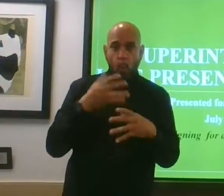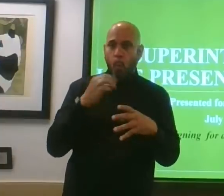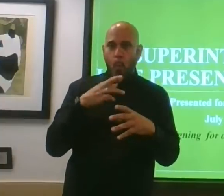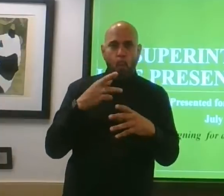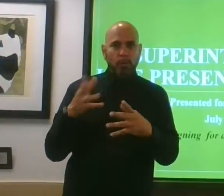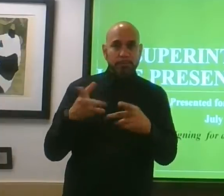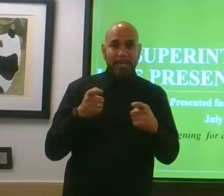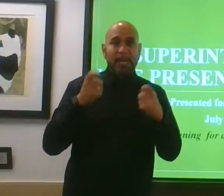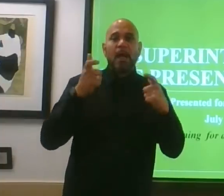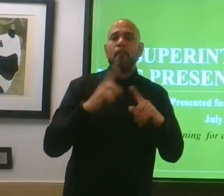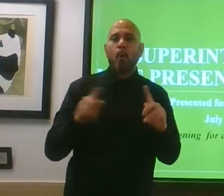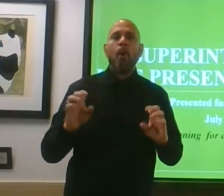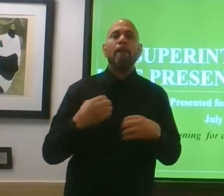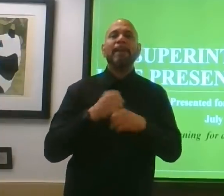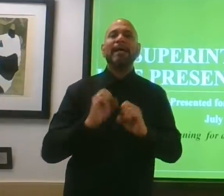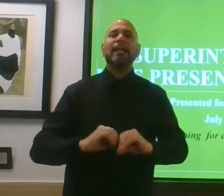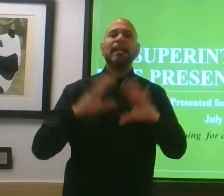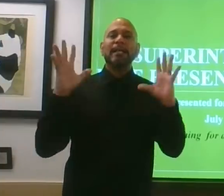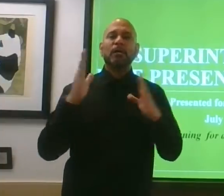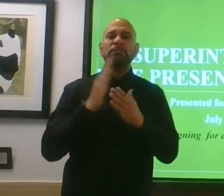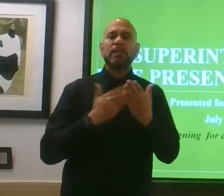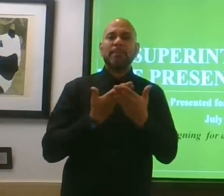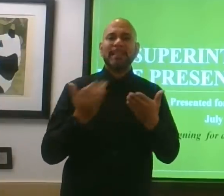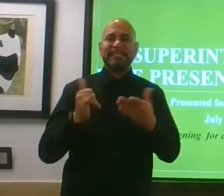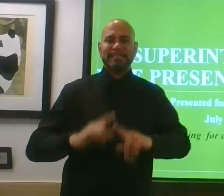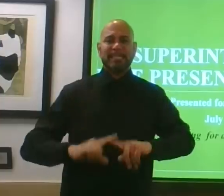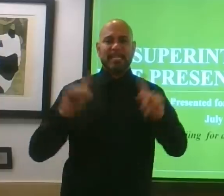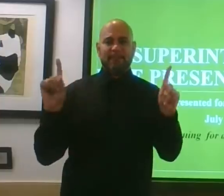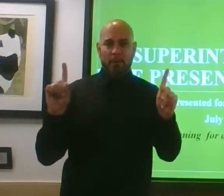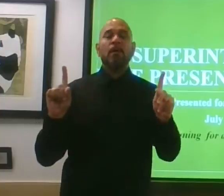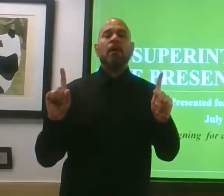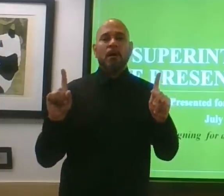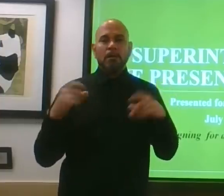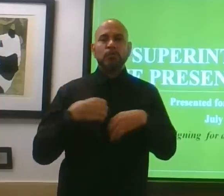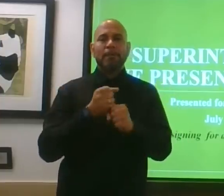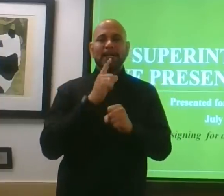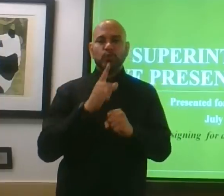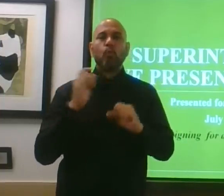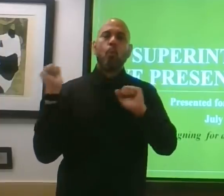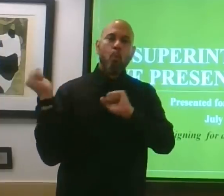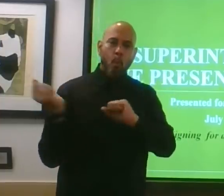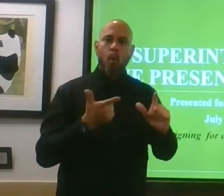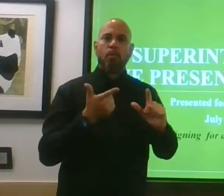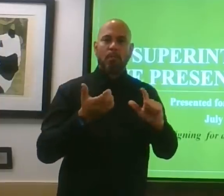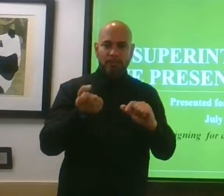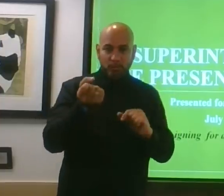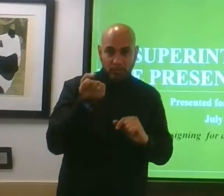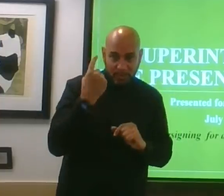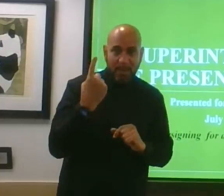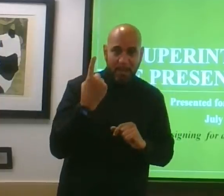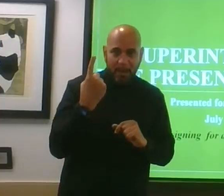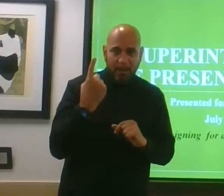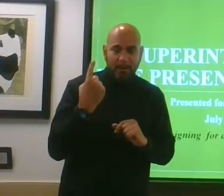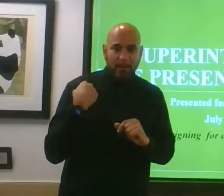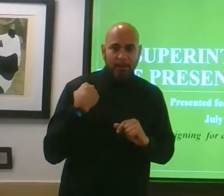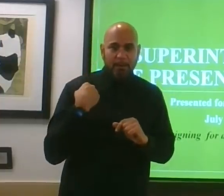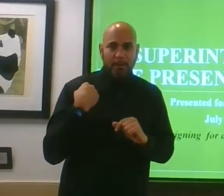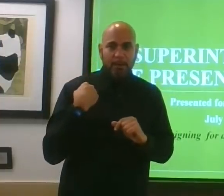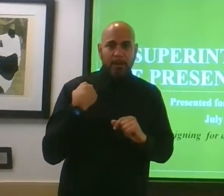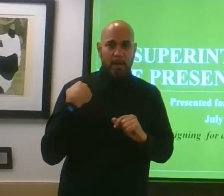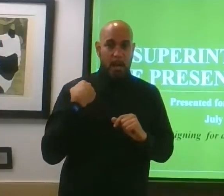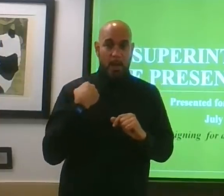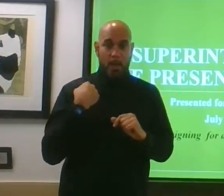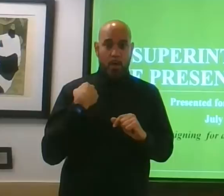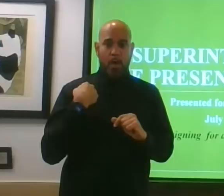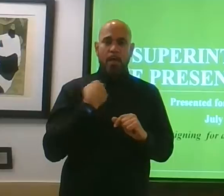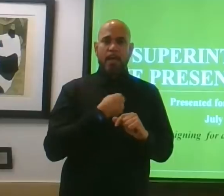clarify or say some things rather differently to ensure that everyone understands where the direction